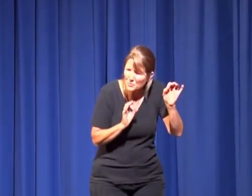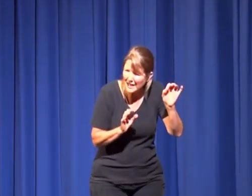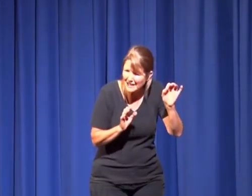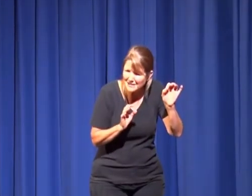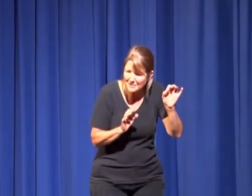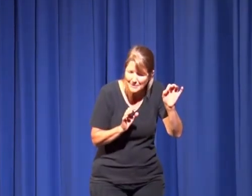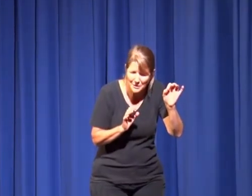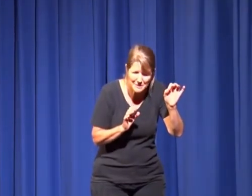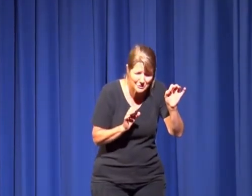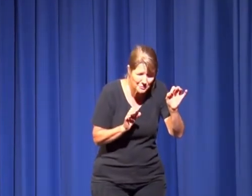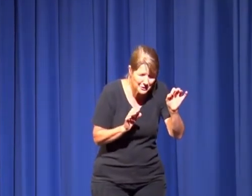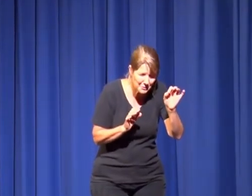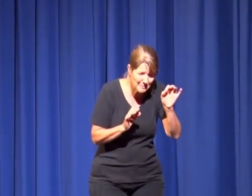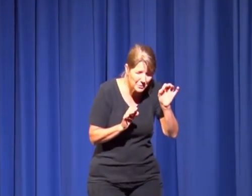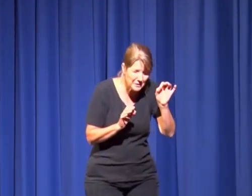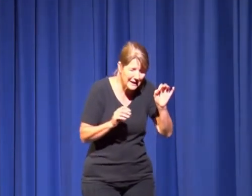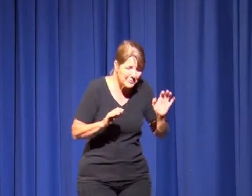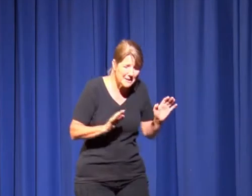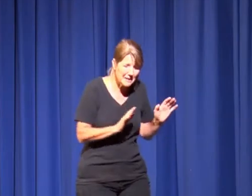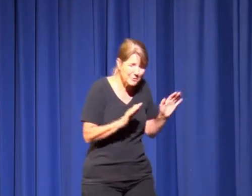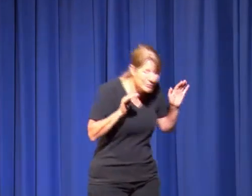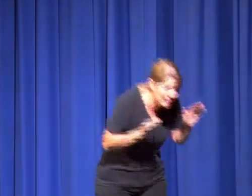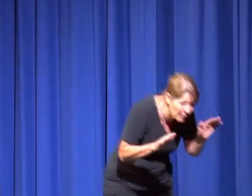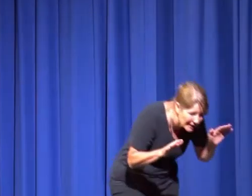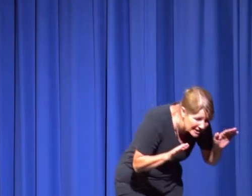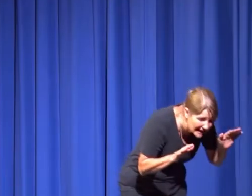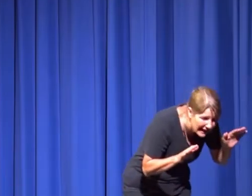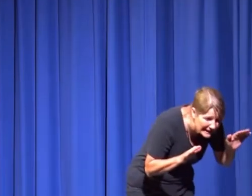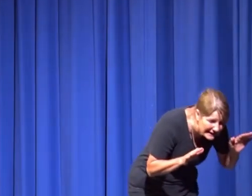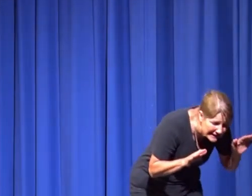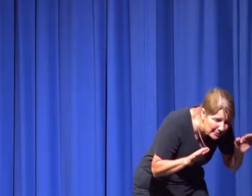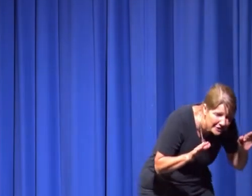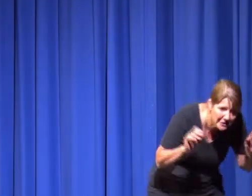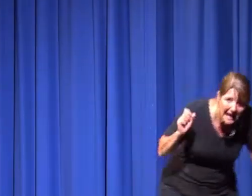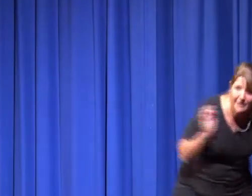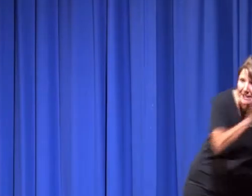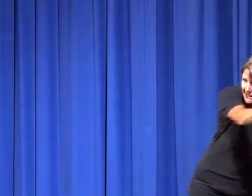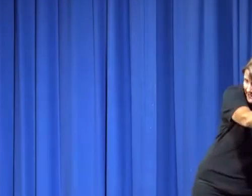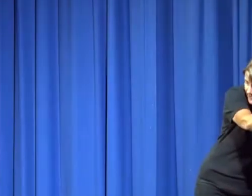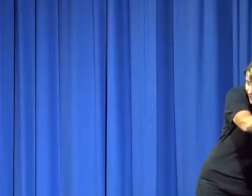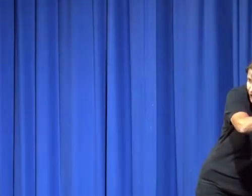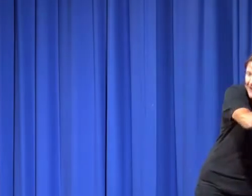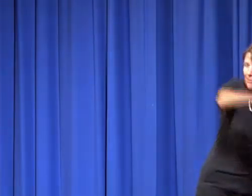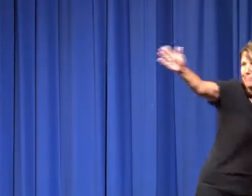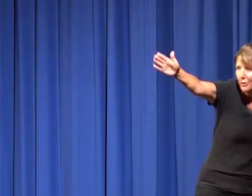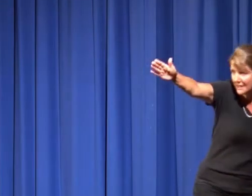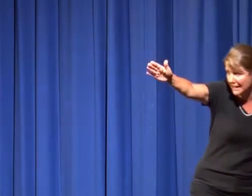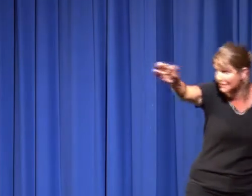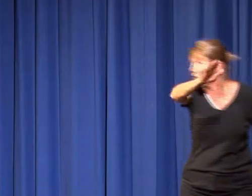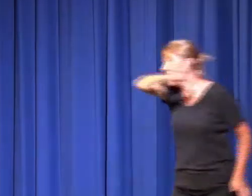right outside my parents' bedroom window. And would slip through and then we'd crouch down under the window and then we'd get to the end of the drive and then we'd bolt down to the corner